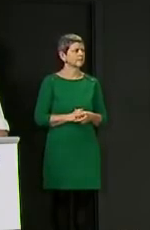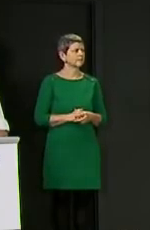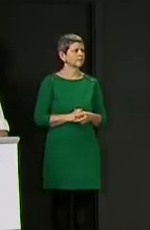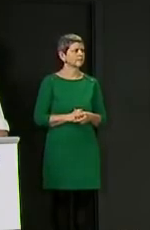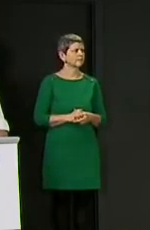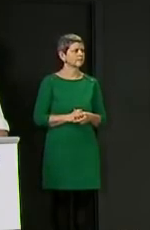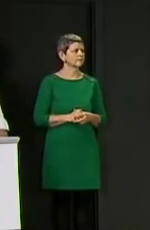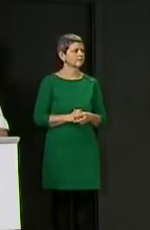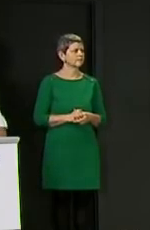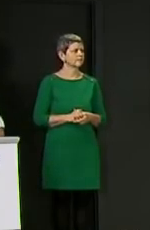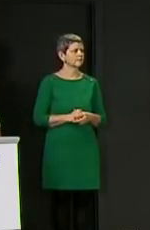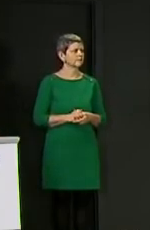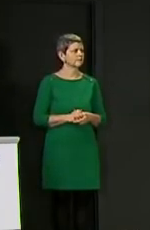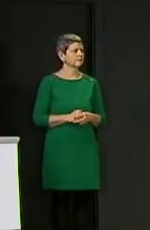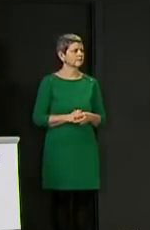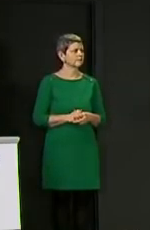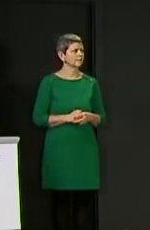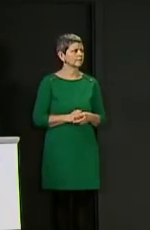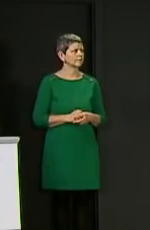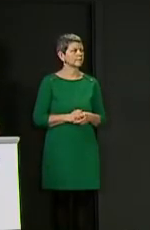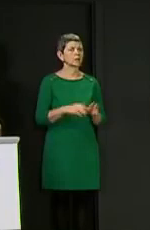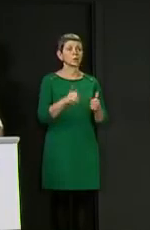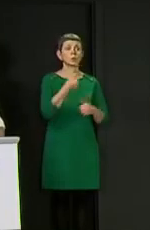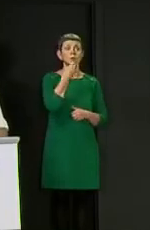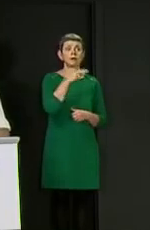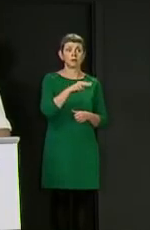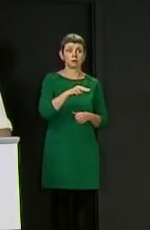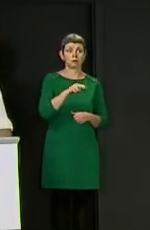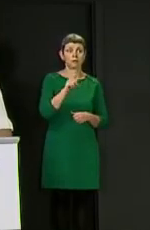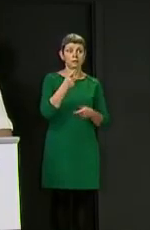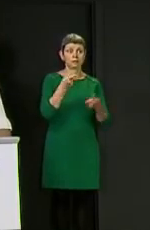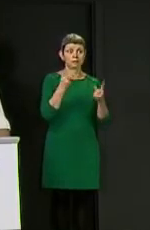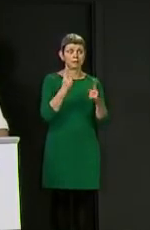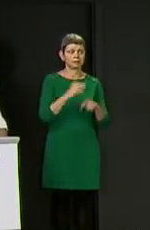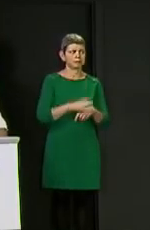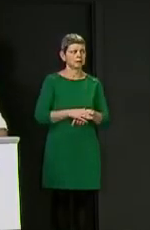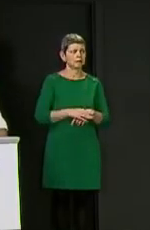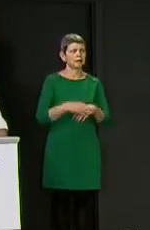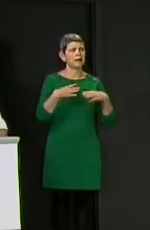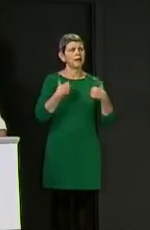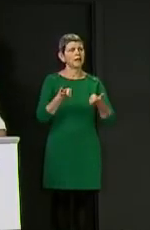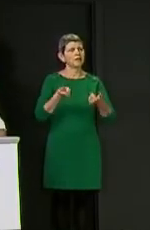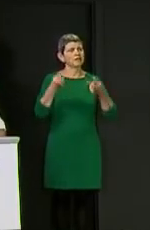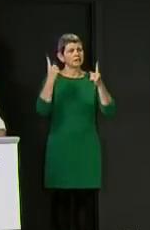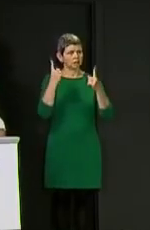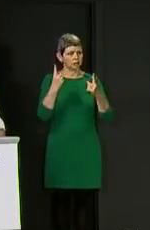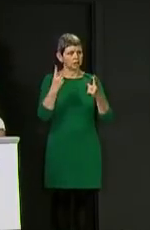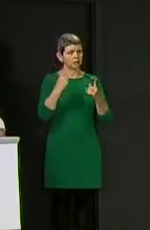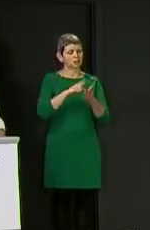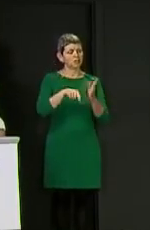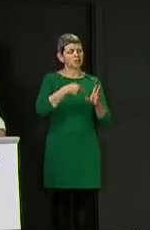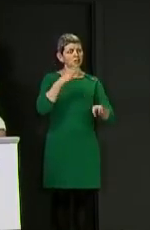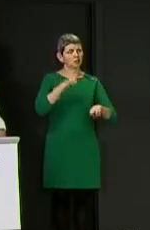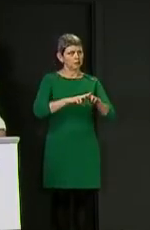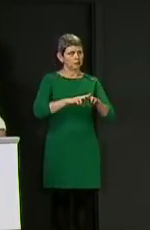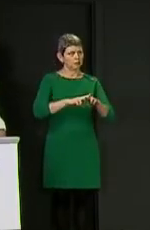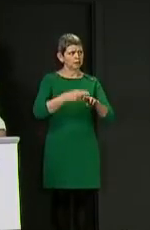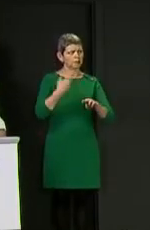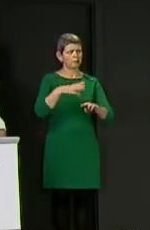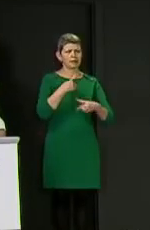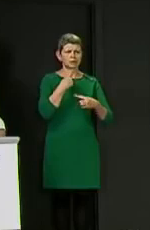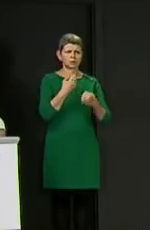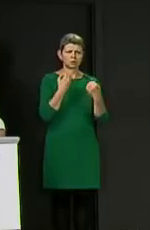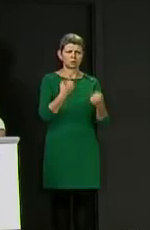Good morning, sorry, good afternoon, First Minister. The Health Secretary, Jane Freeman, issued a very strongly